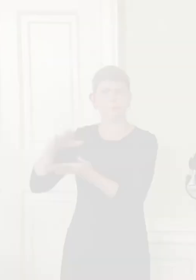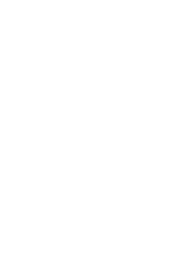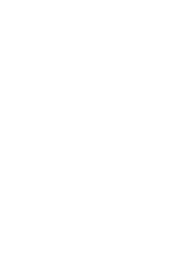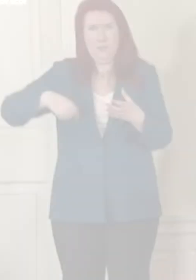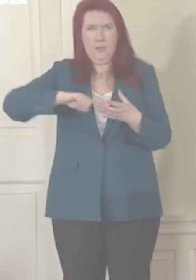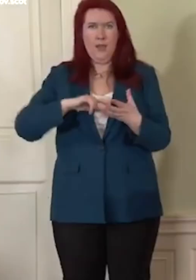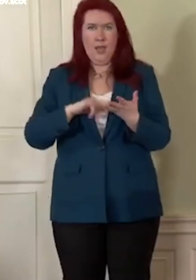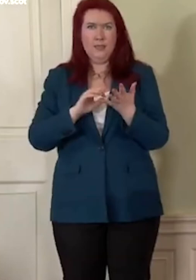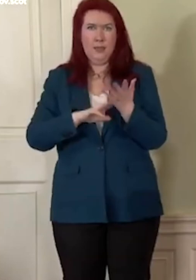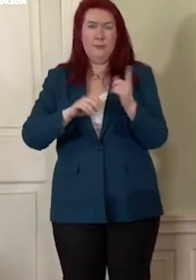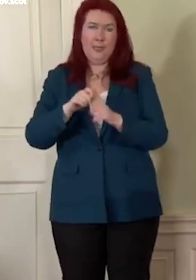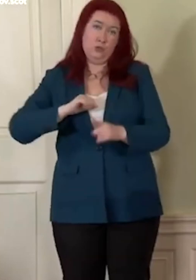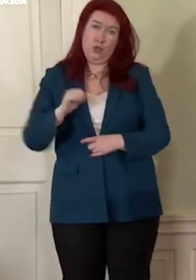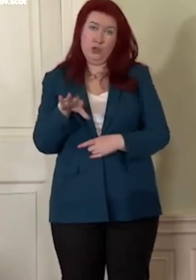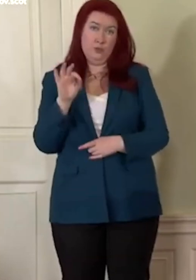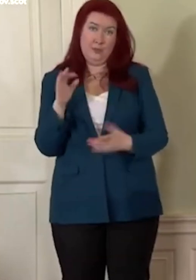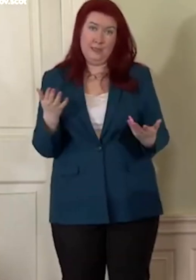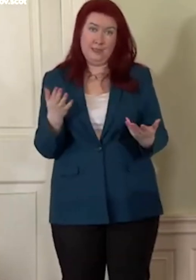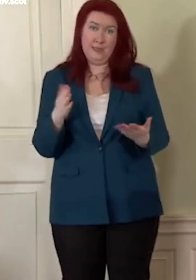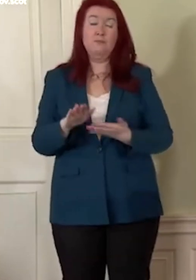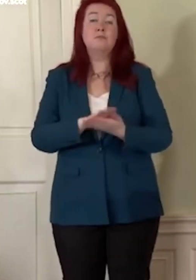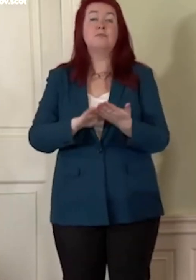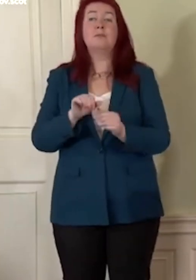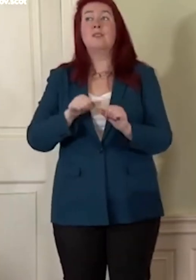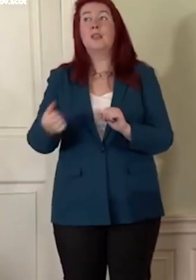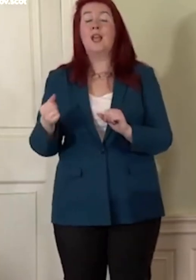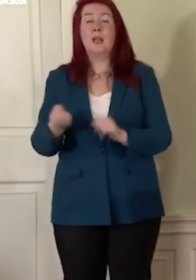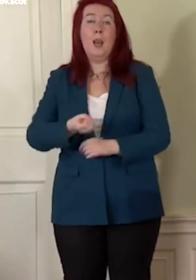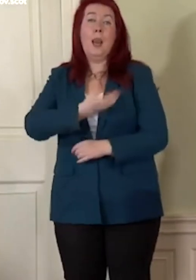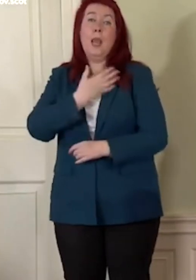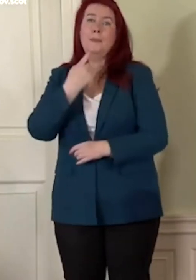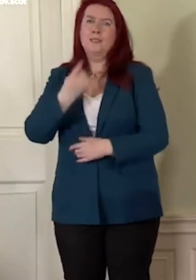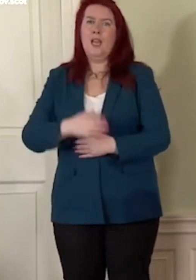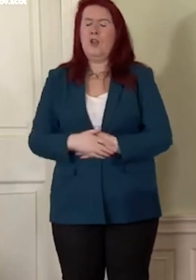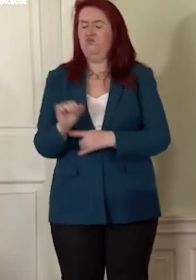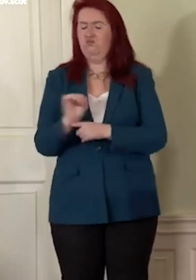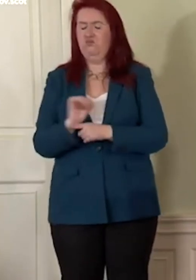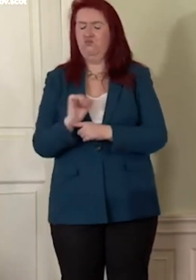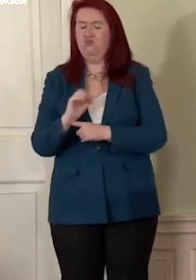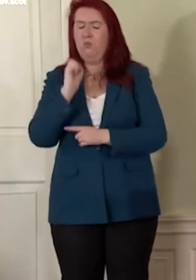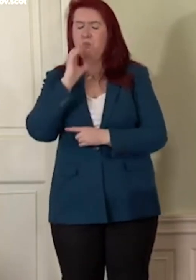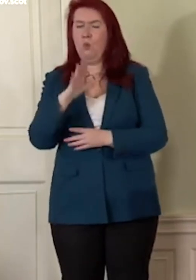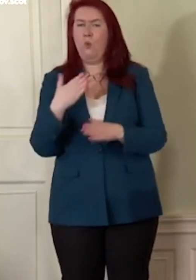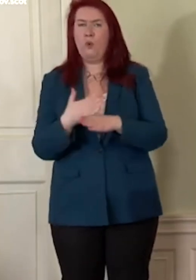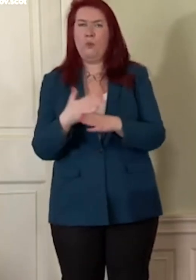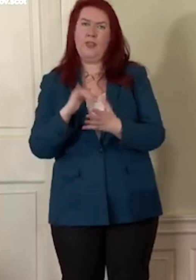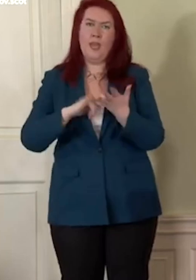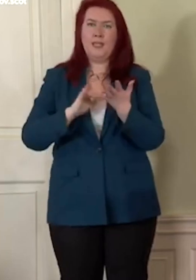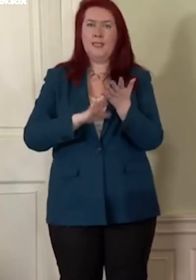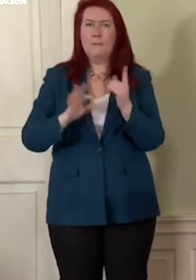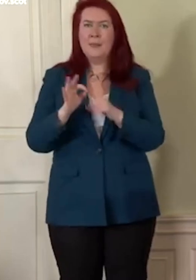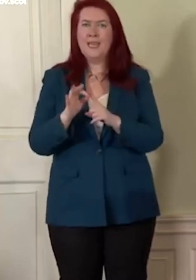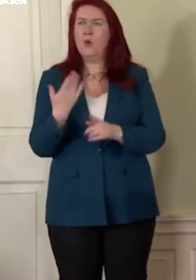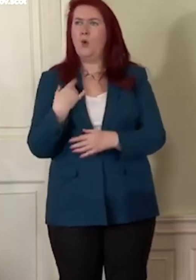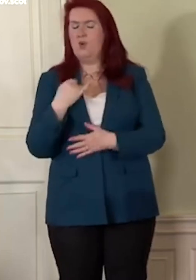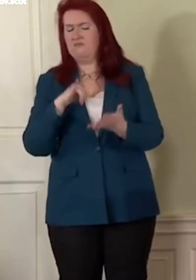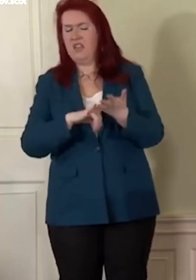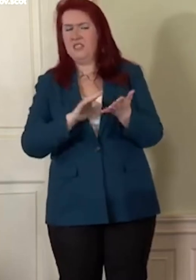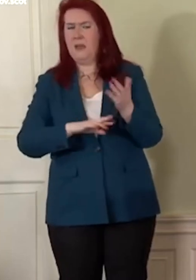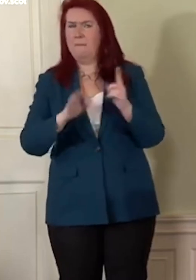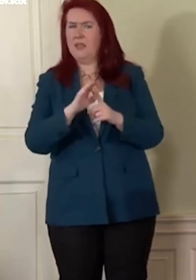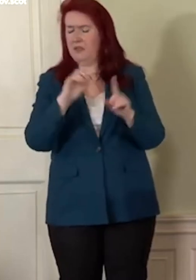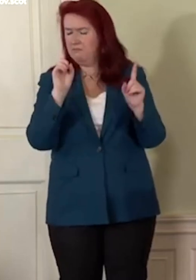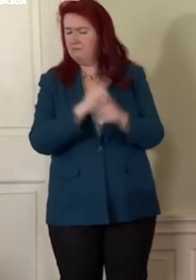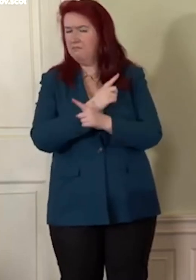ahead. So when you have Labour saying that they will never work with the SNP, or the SNP is somehow beyond the